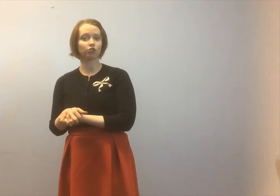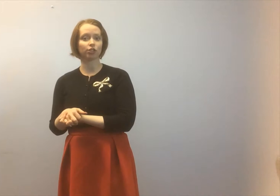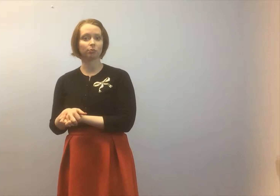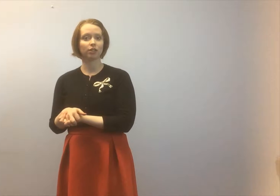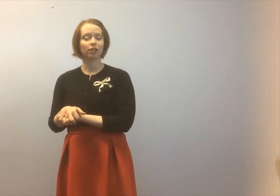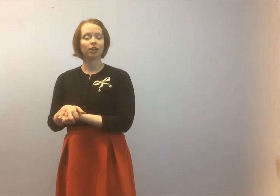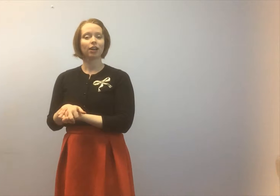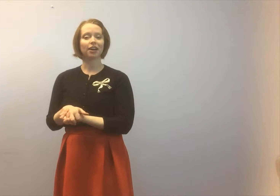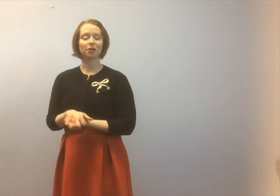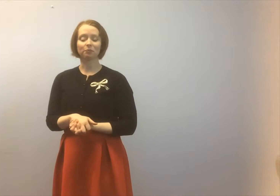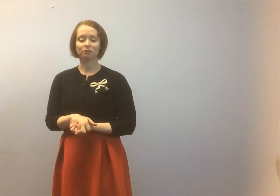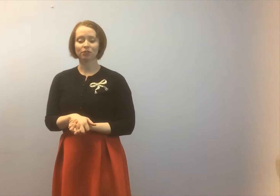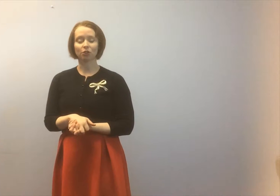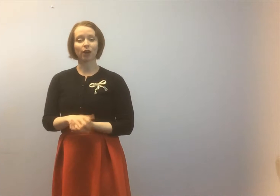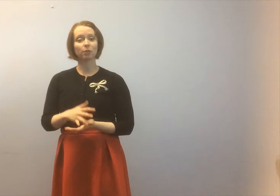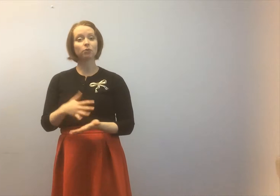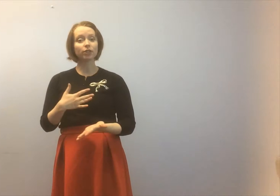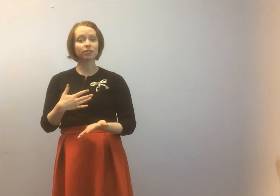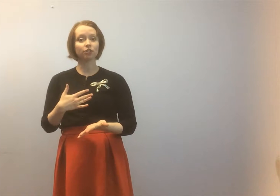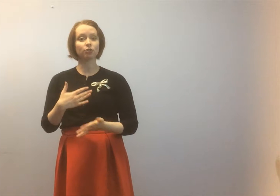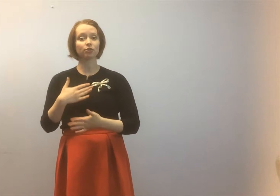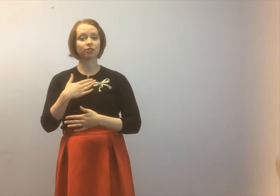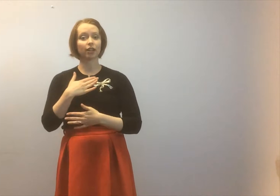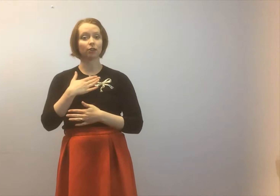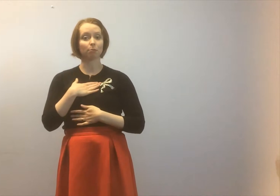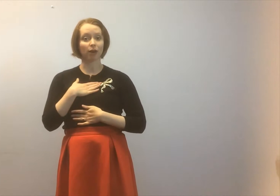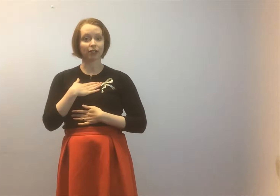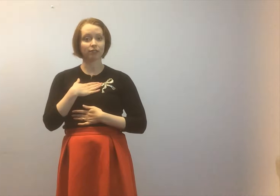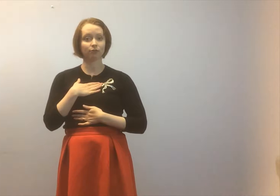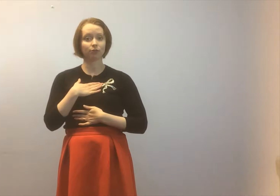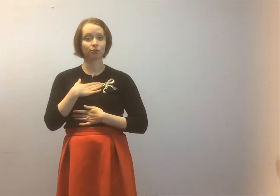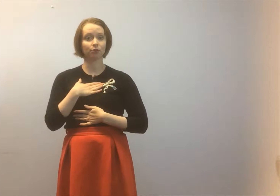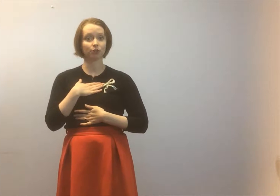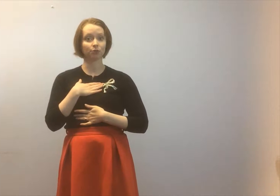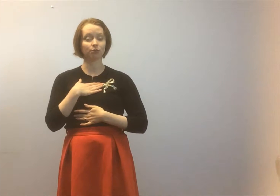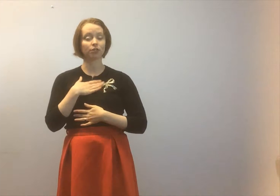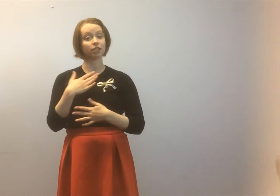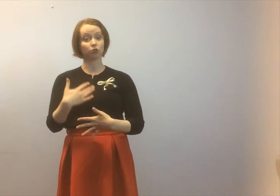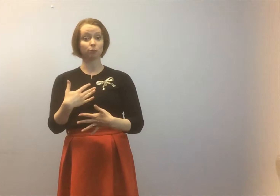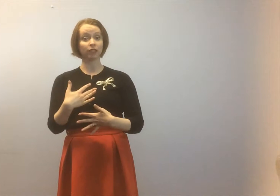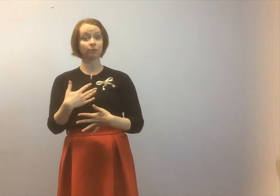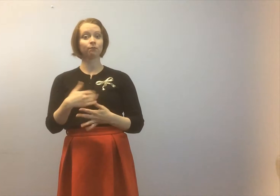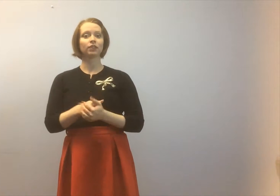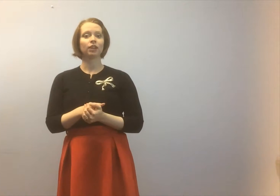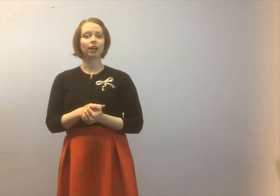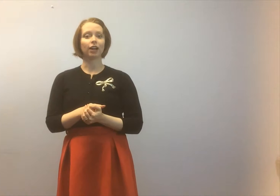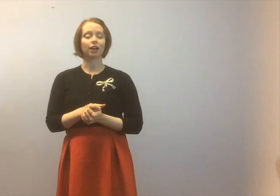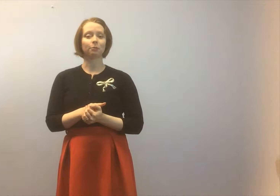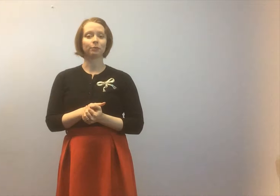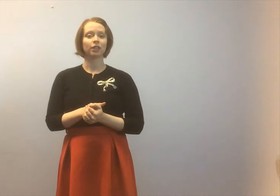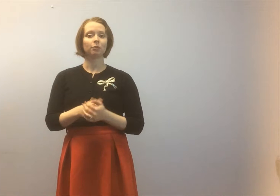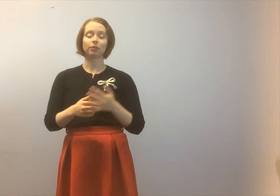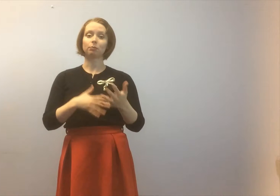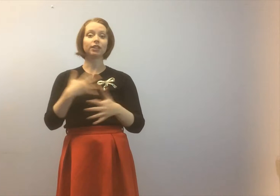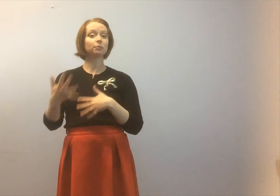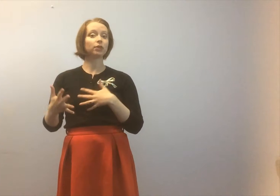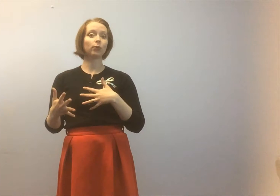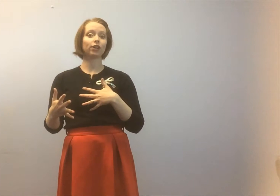gym so I'm going to teach you the style that my seafood used to teach me but please be aware